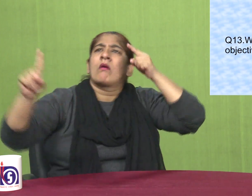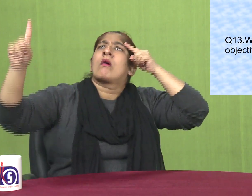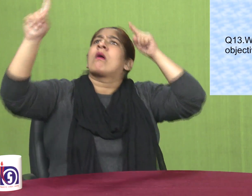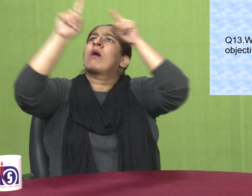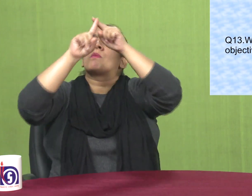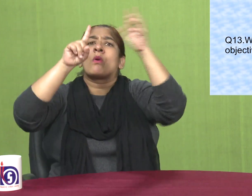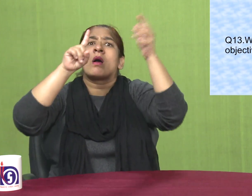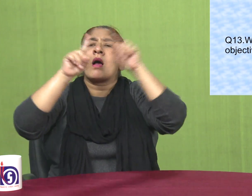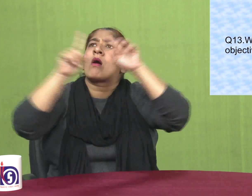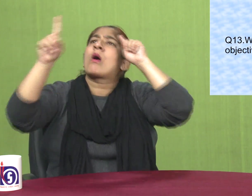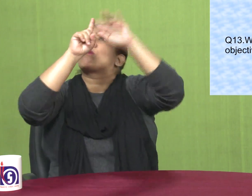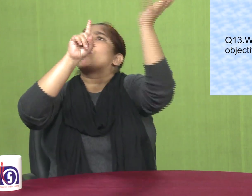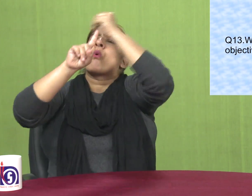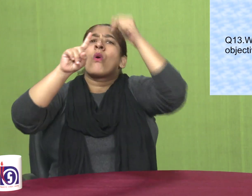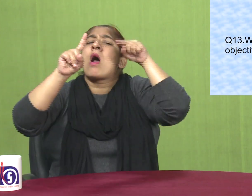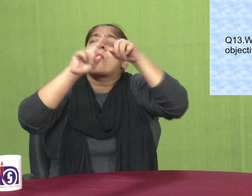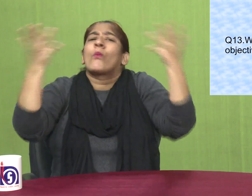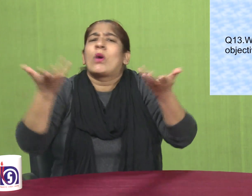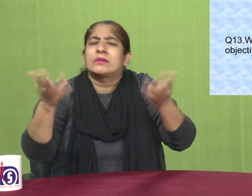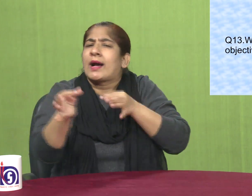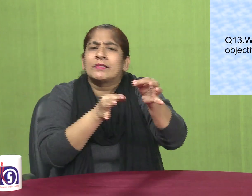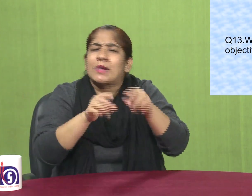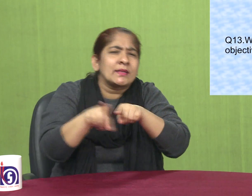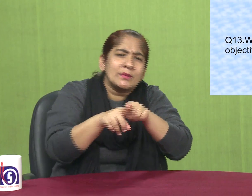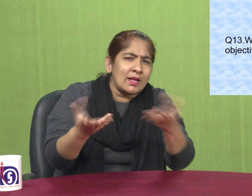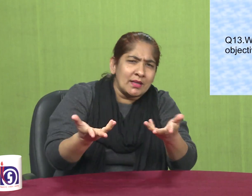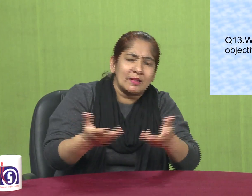are the objectives of WTO